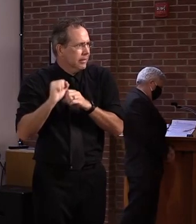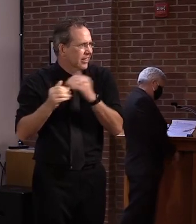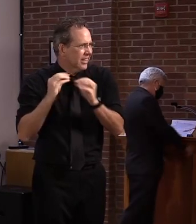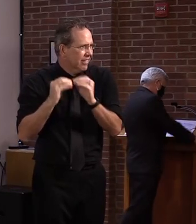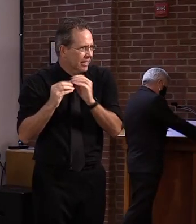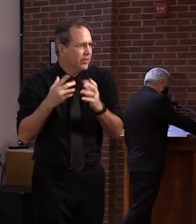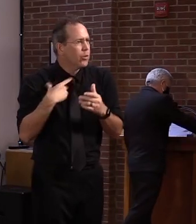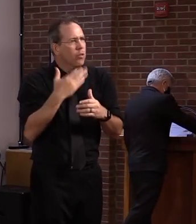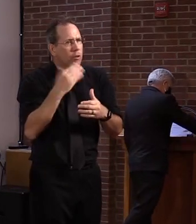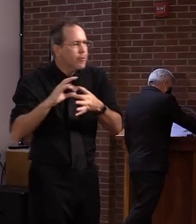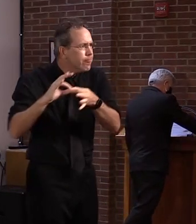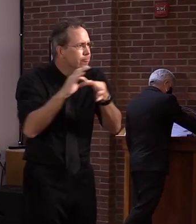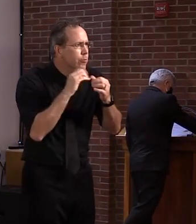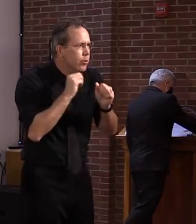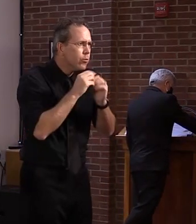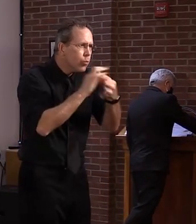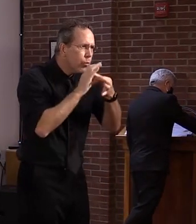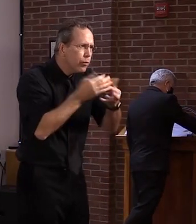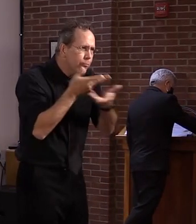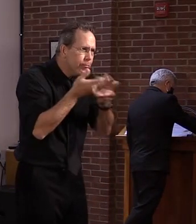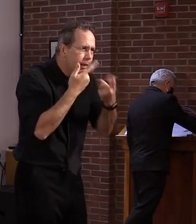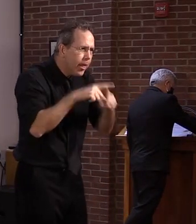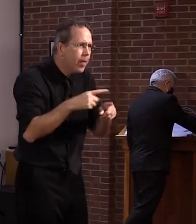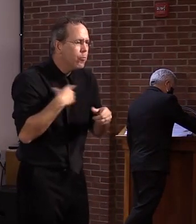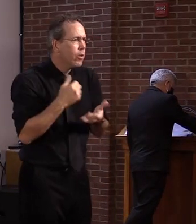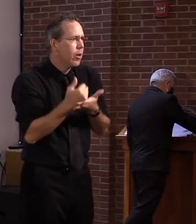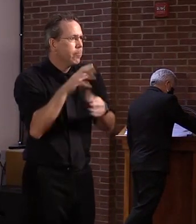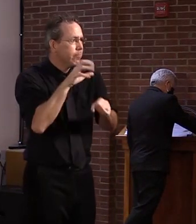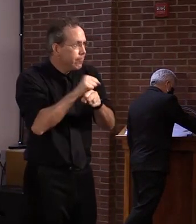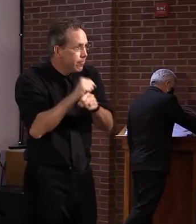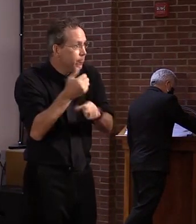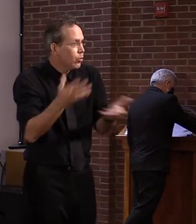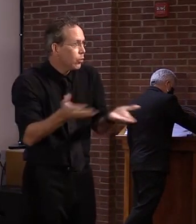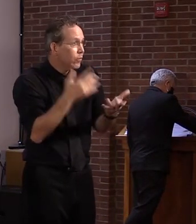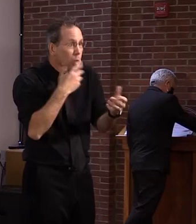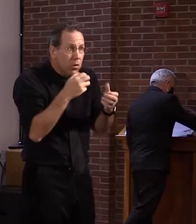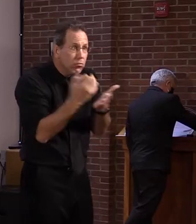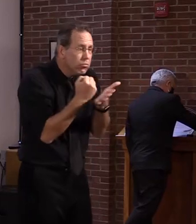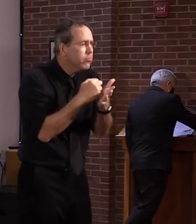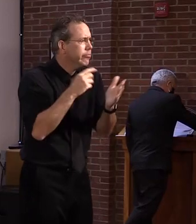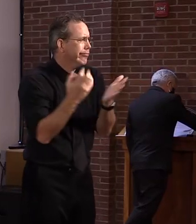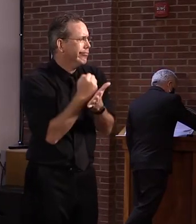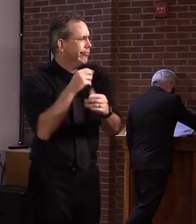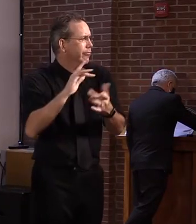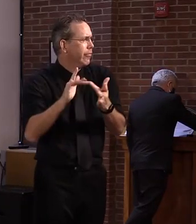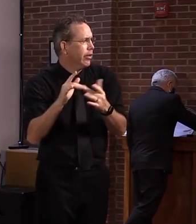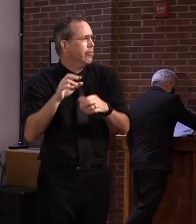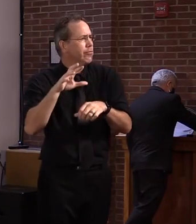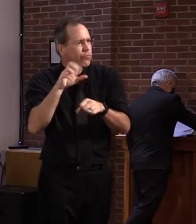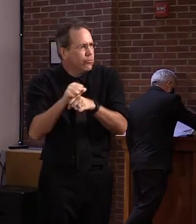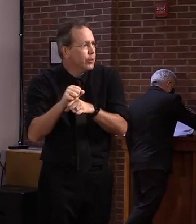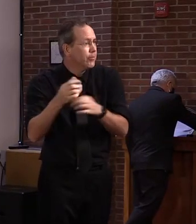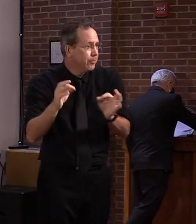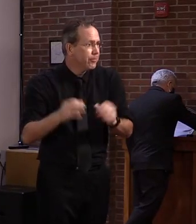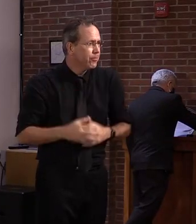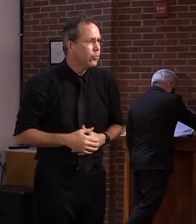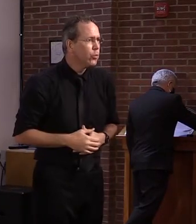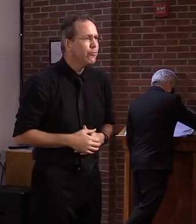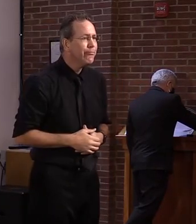our new online scheduling system for services we currently cannot offer through alternative means.